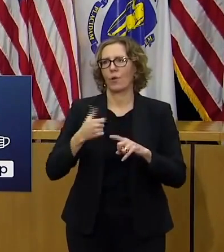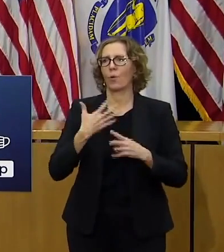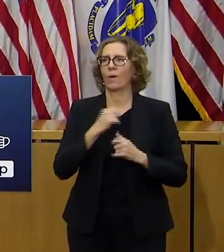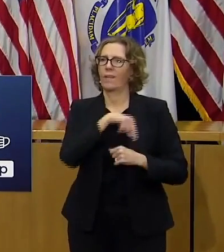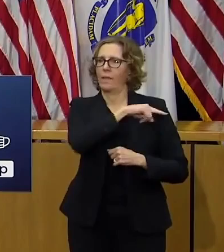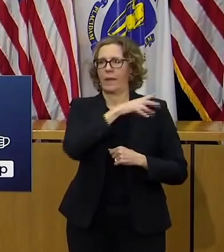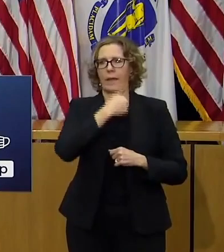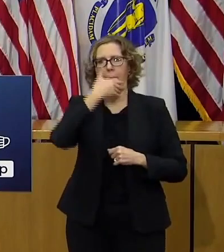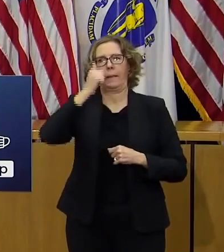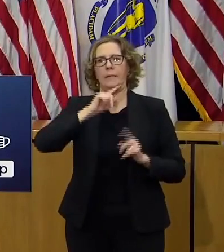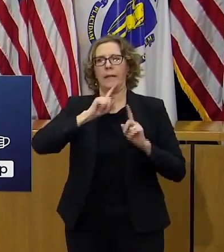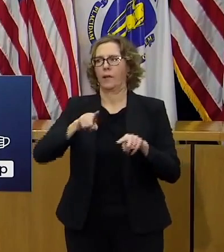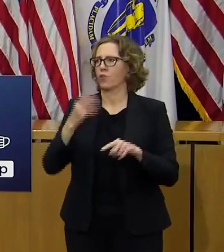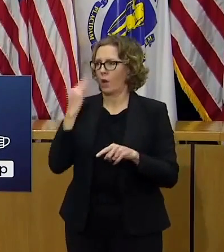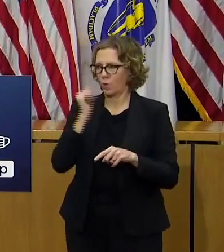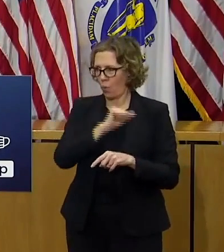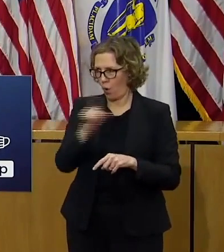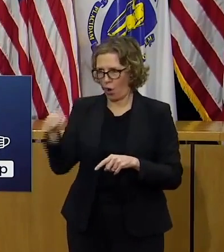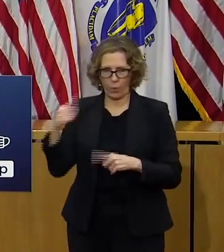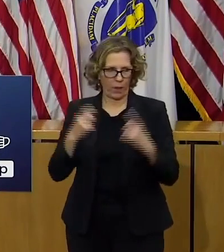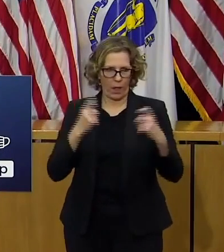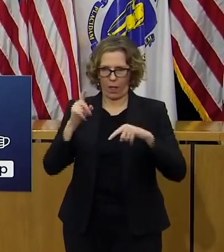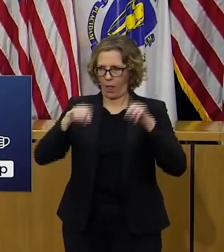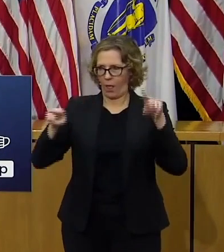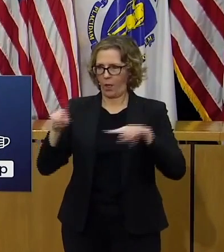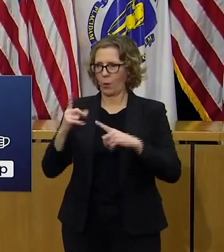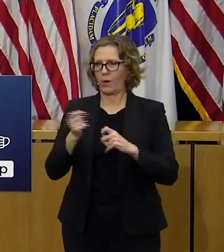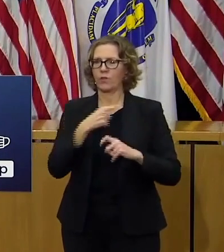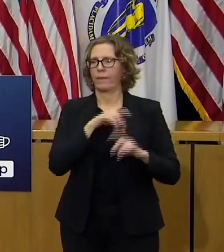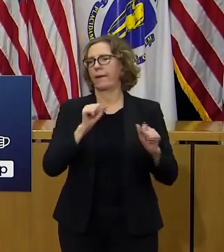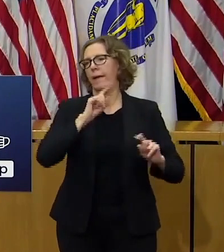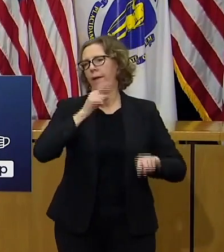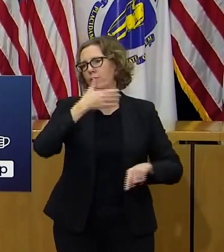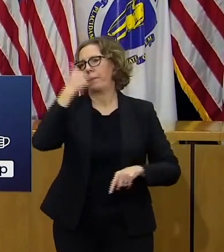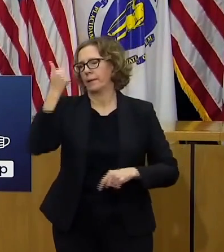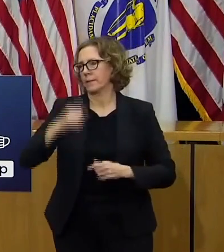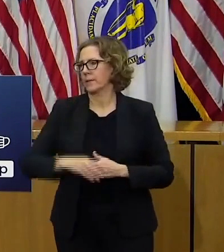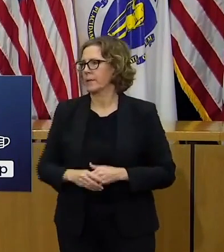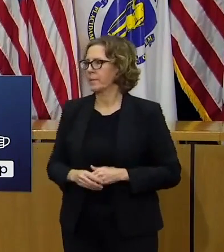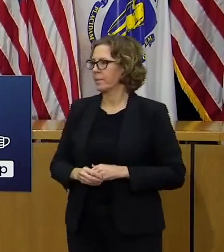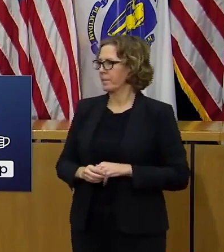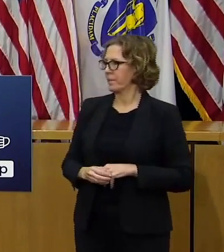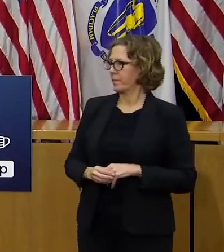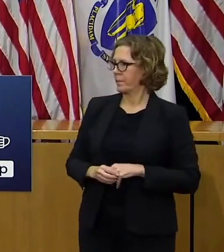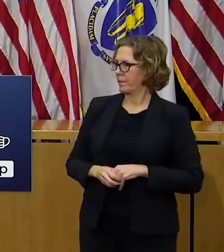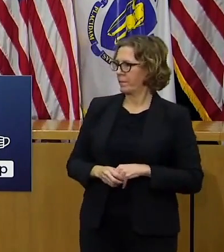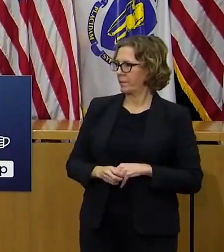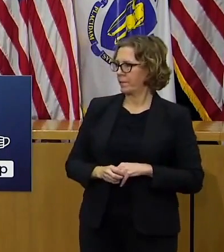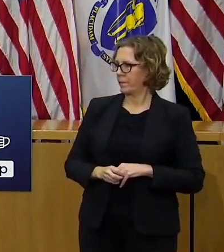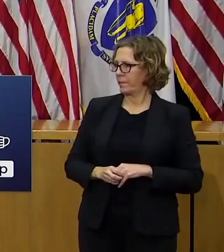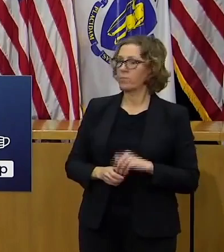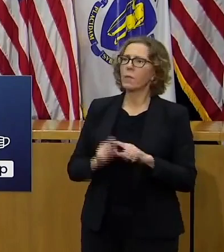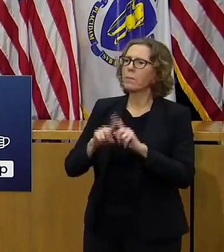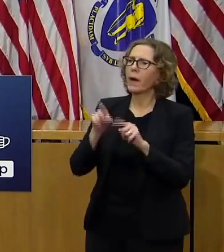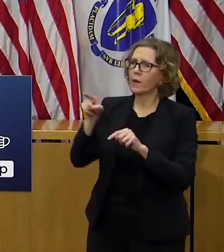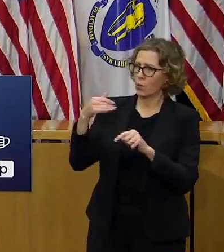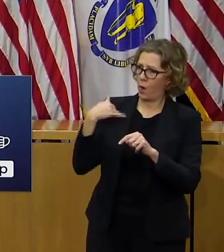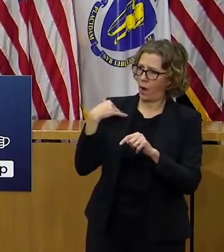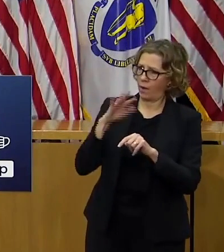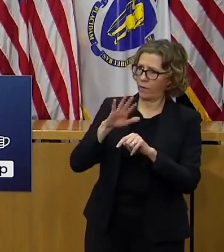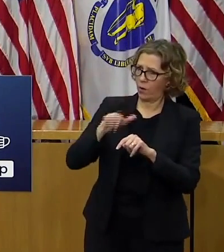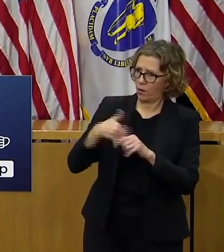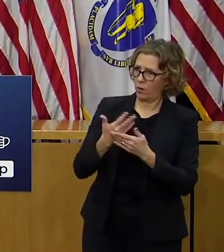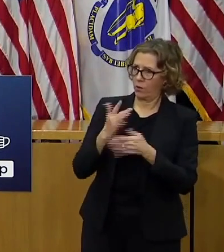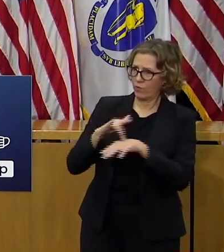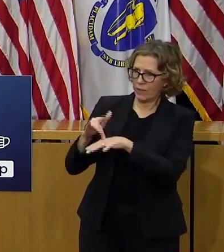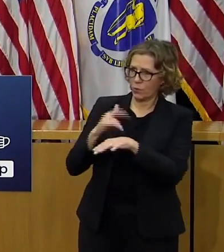full range of questions you all may have and others might have but do you think it will go smoothly i mean the way that you have a funding resource you need to make it